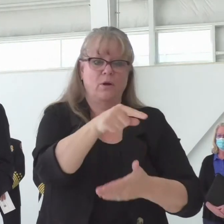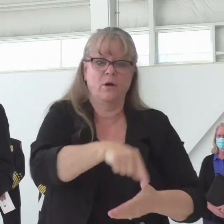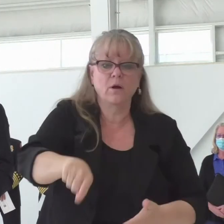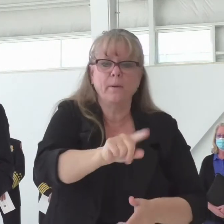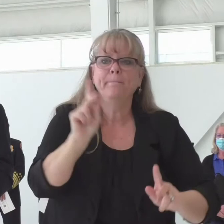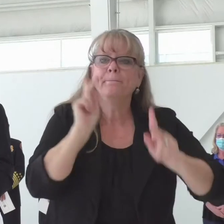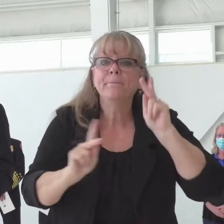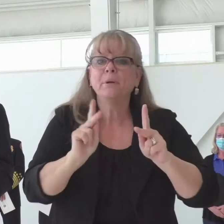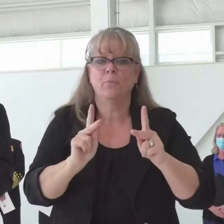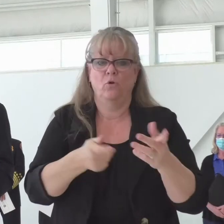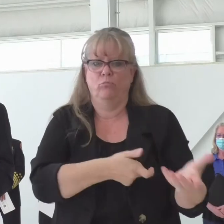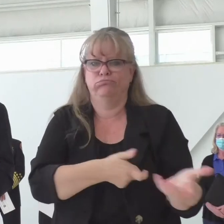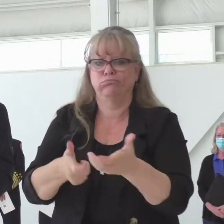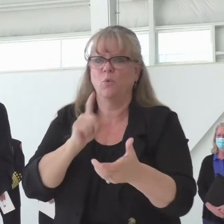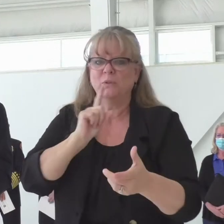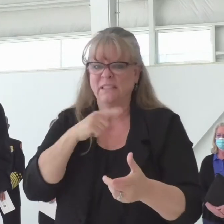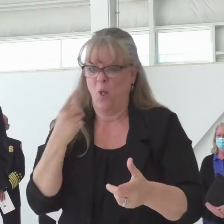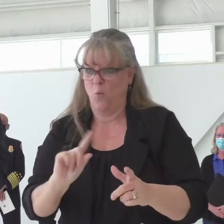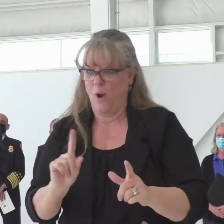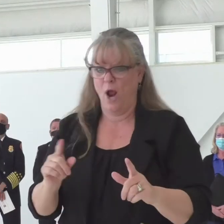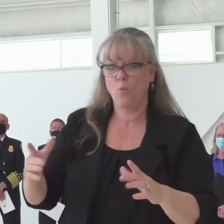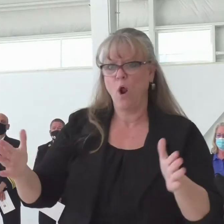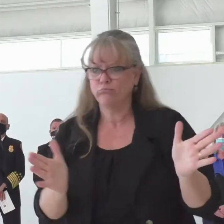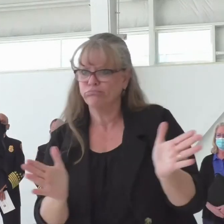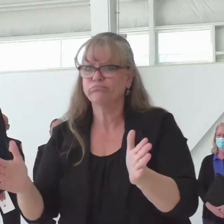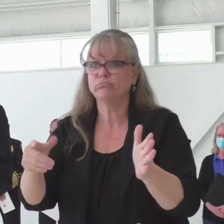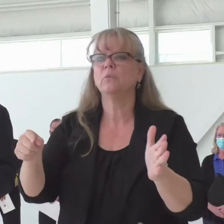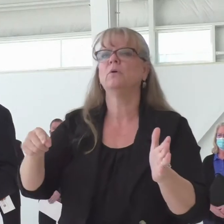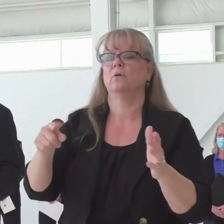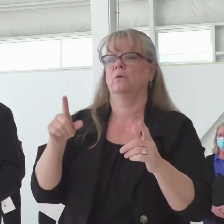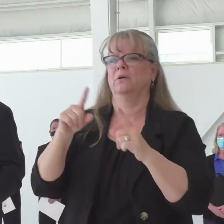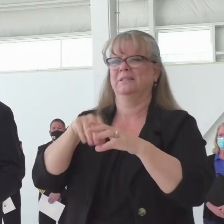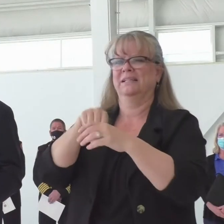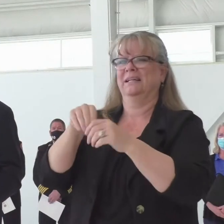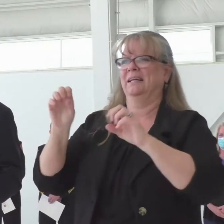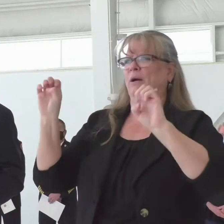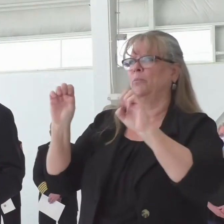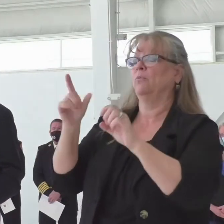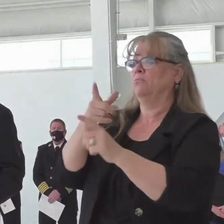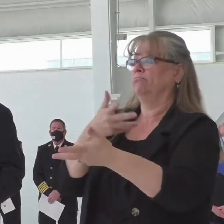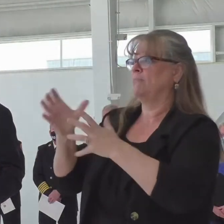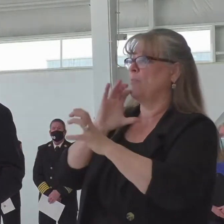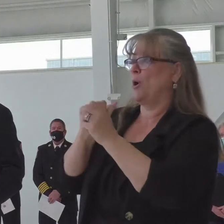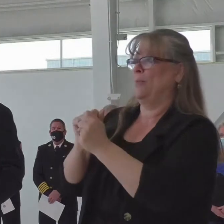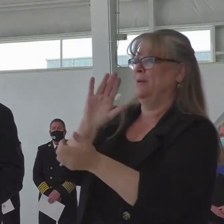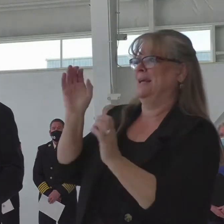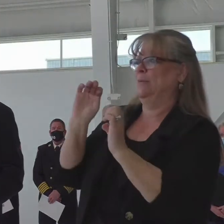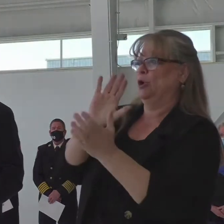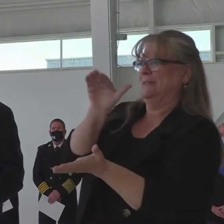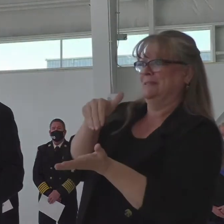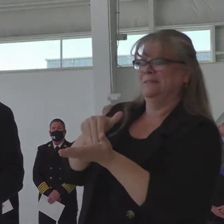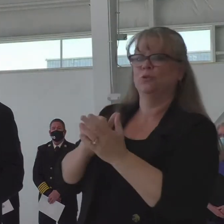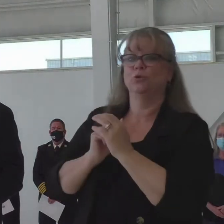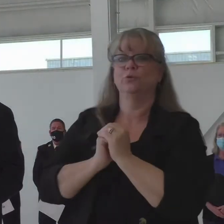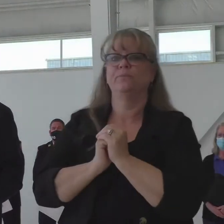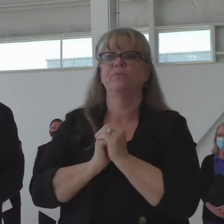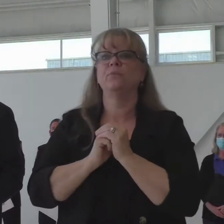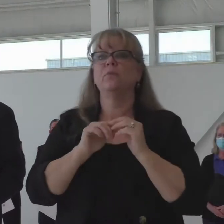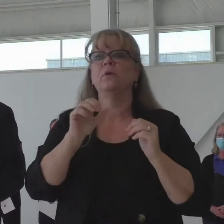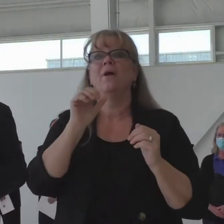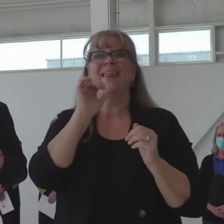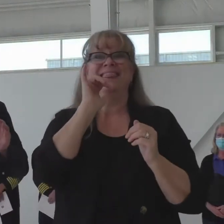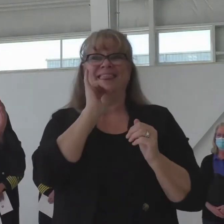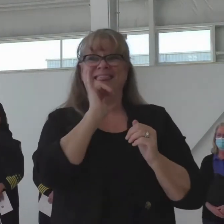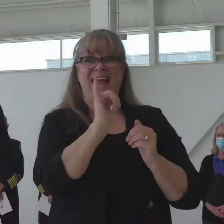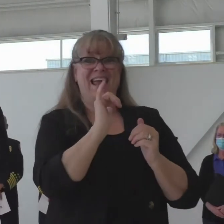emergency operations centers. Wildlife fire protection responsibilities on non-federal lands in Colorado follow a hierarchy of